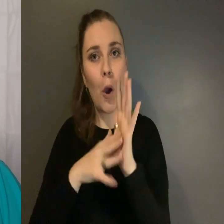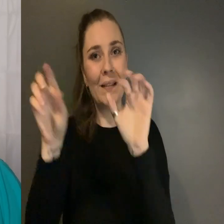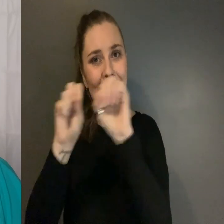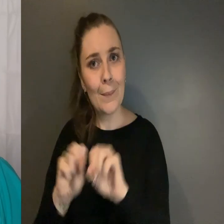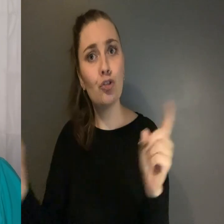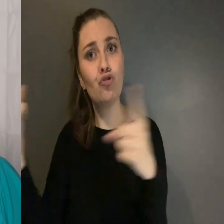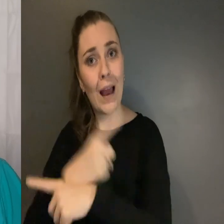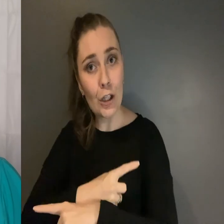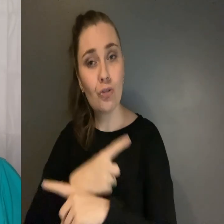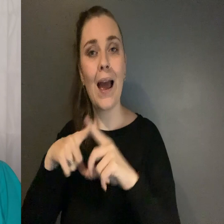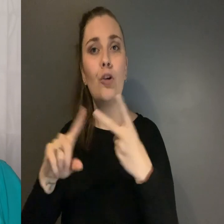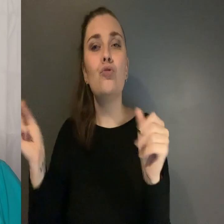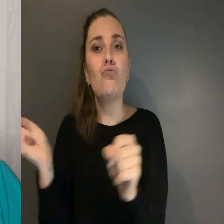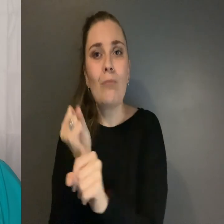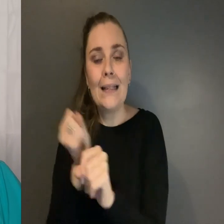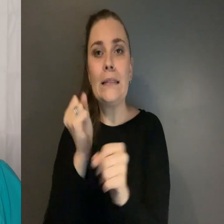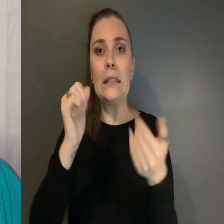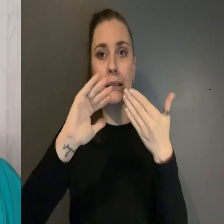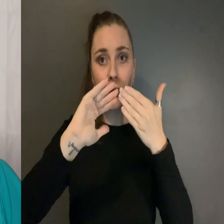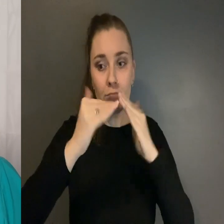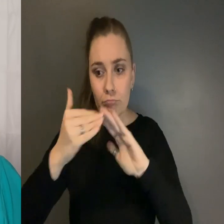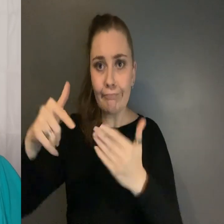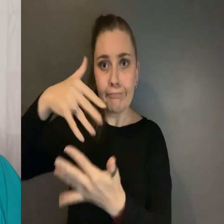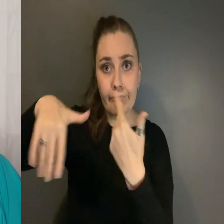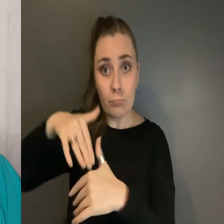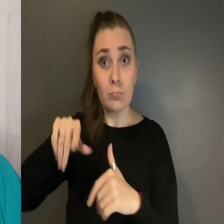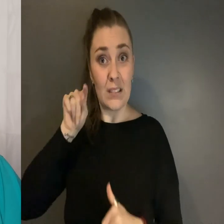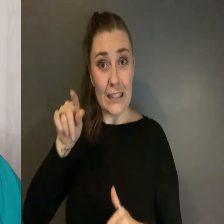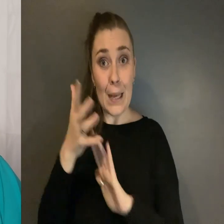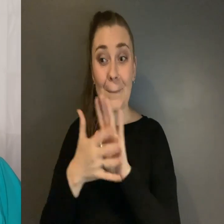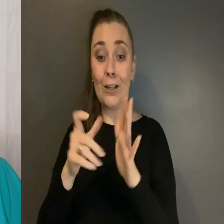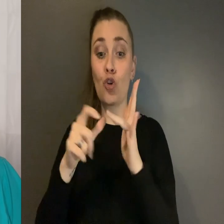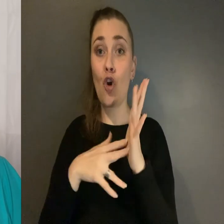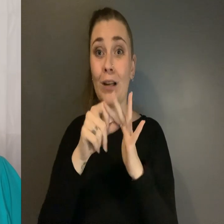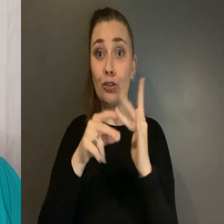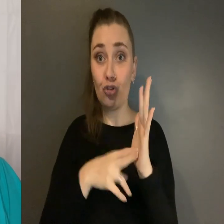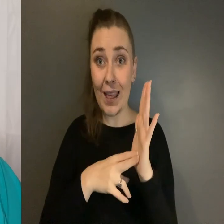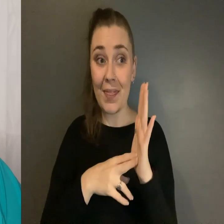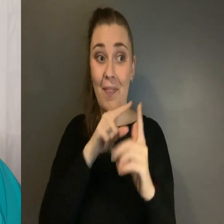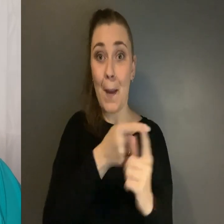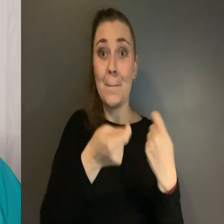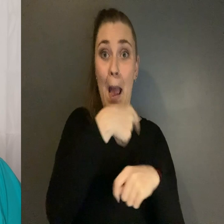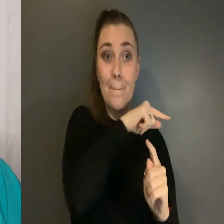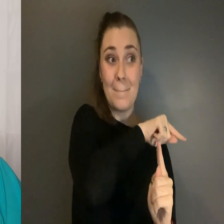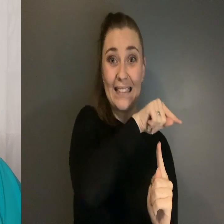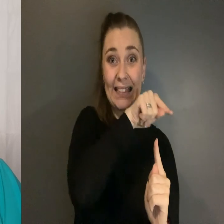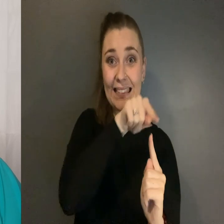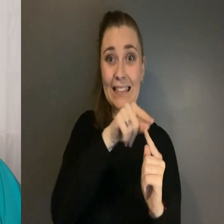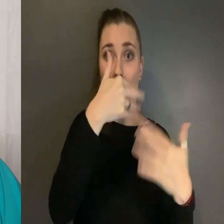and creating societies in which The conditions that led to this harm don't arise